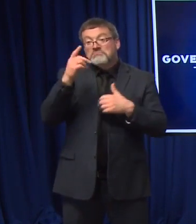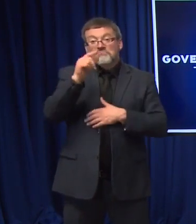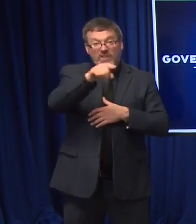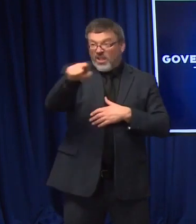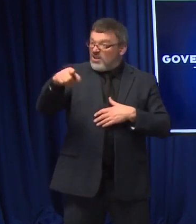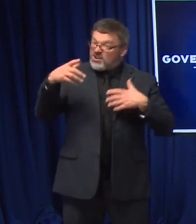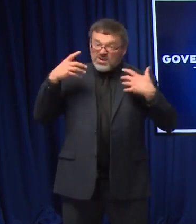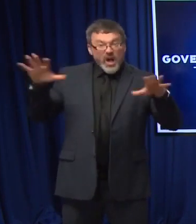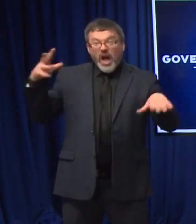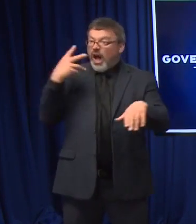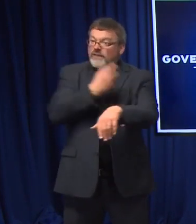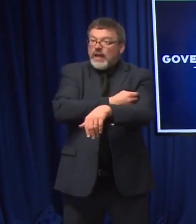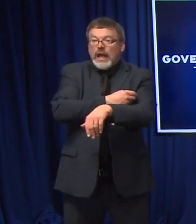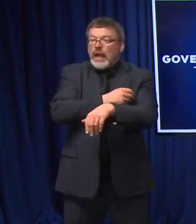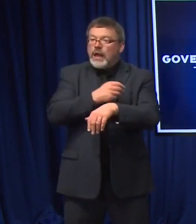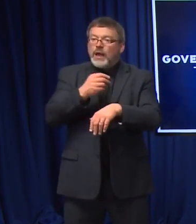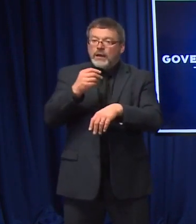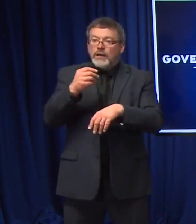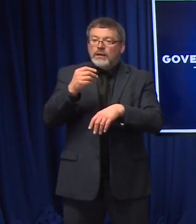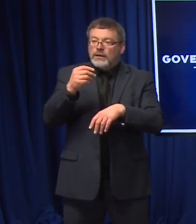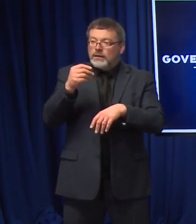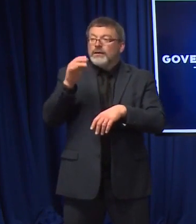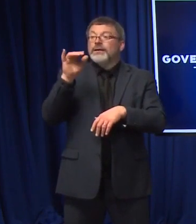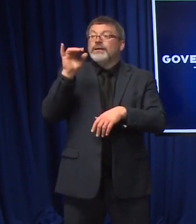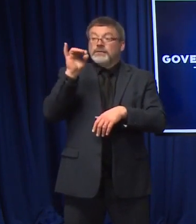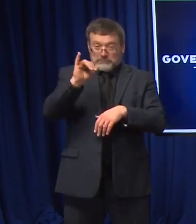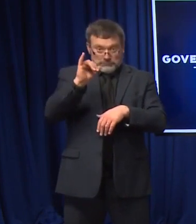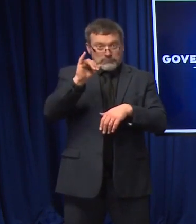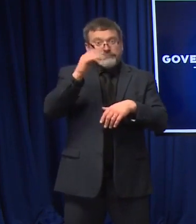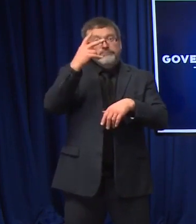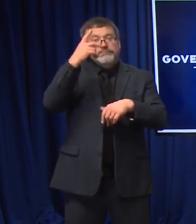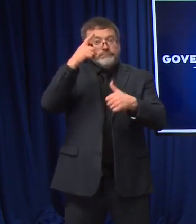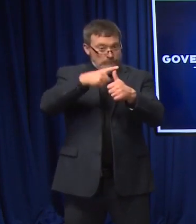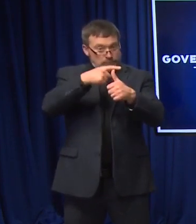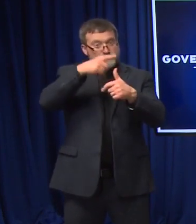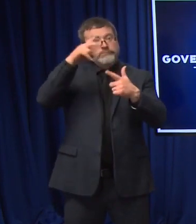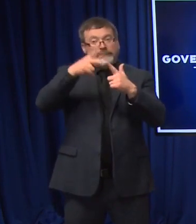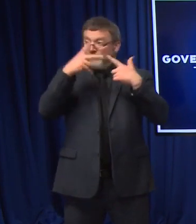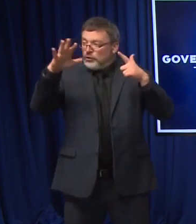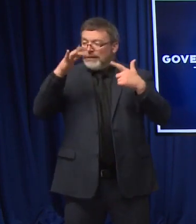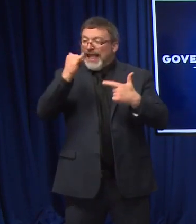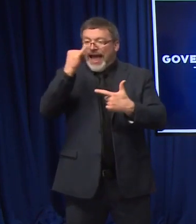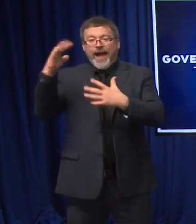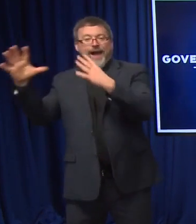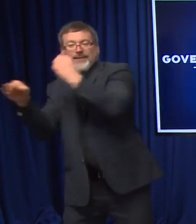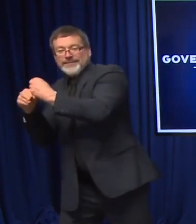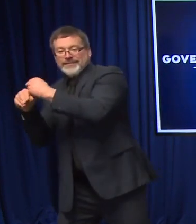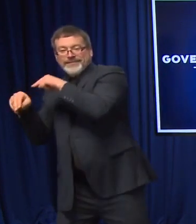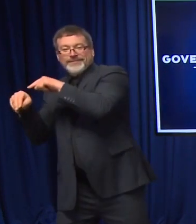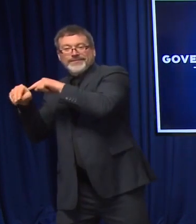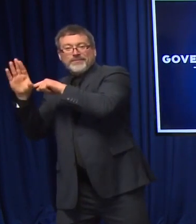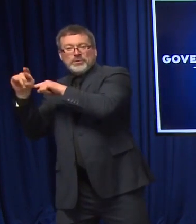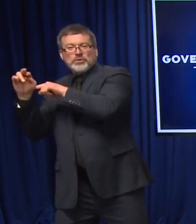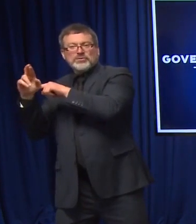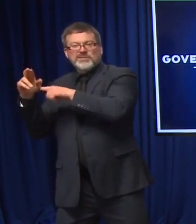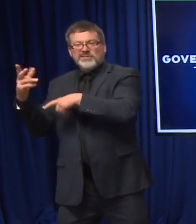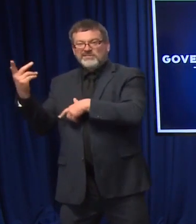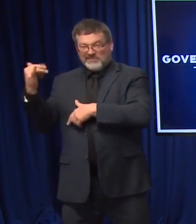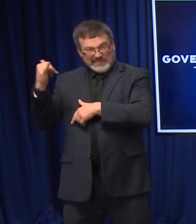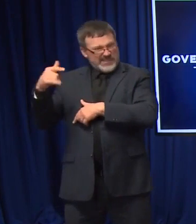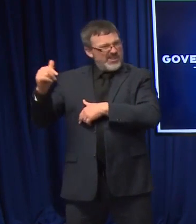booster dose. know, booster doses, again, are open for anybody 18 years of age and older. You know, there are other sort of